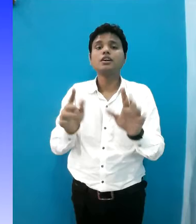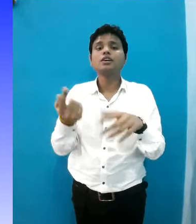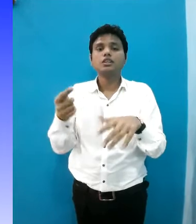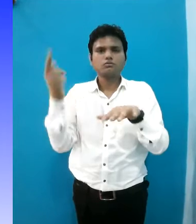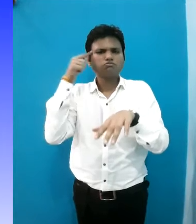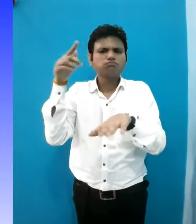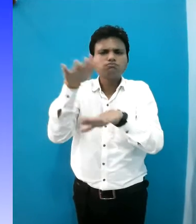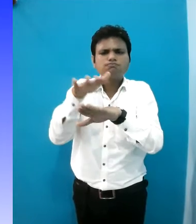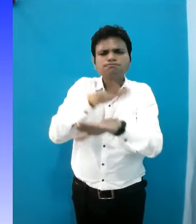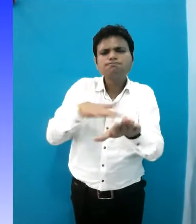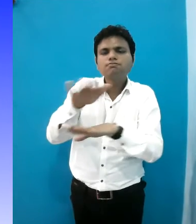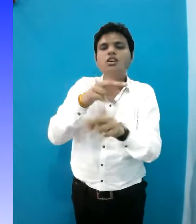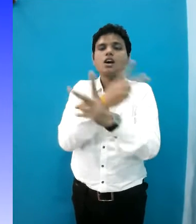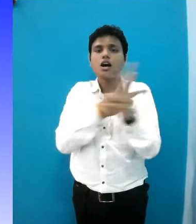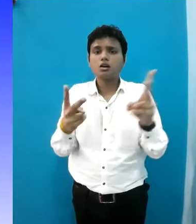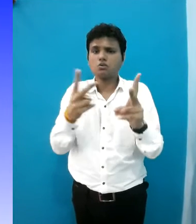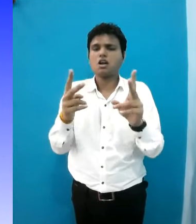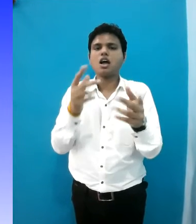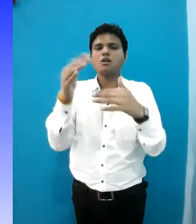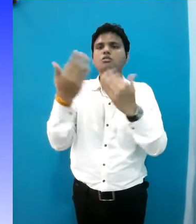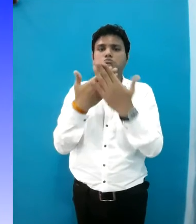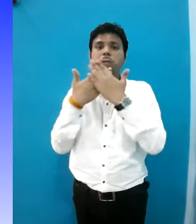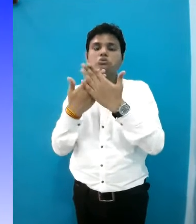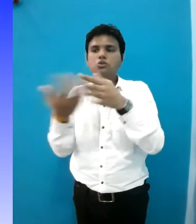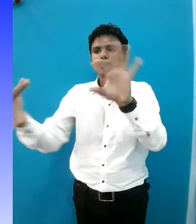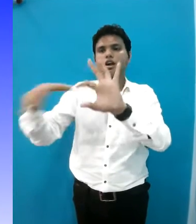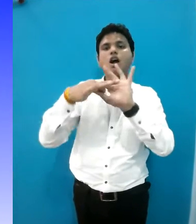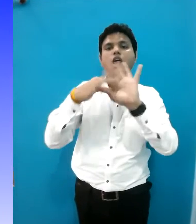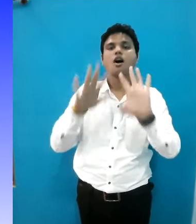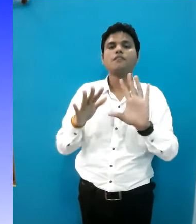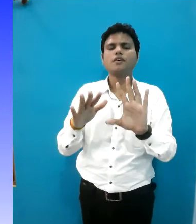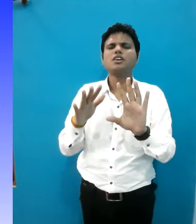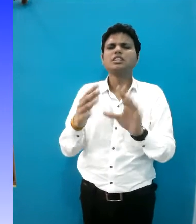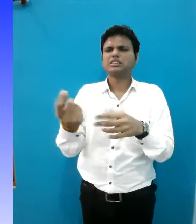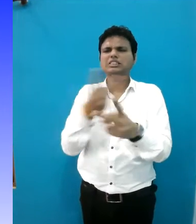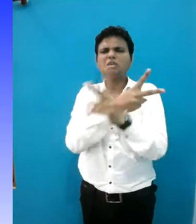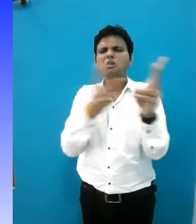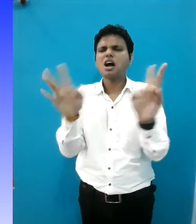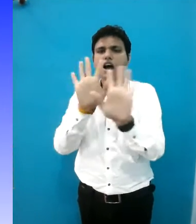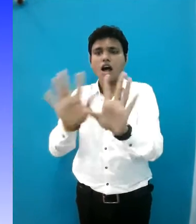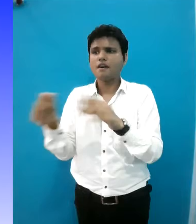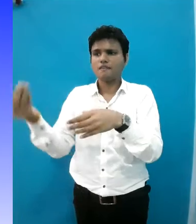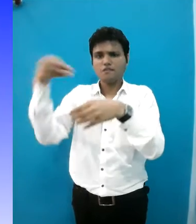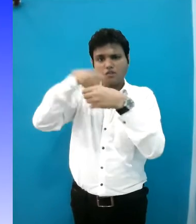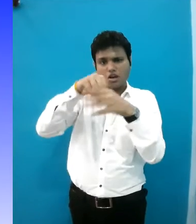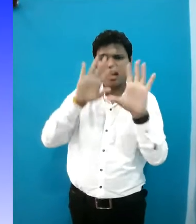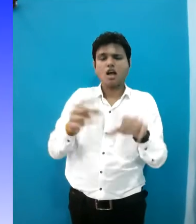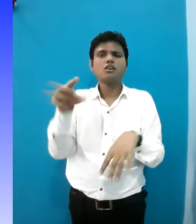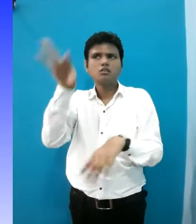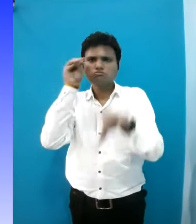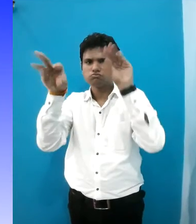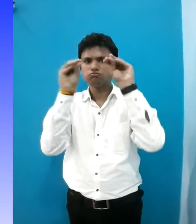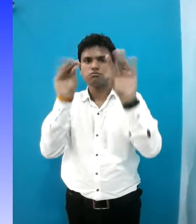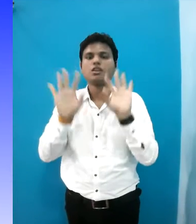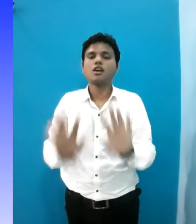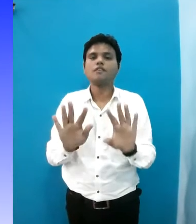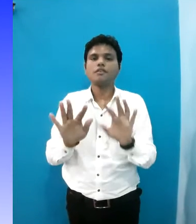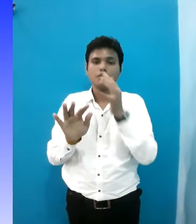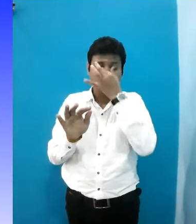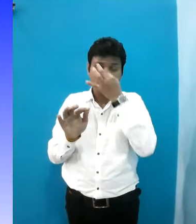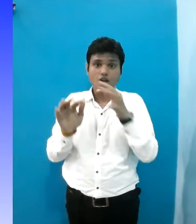design Instructional as well as pedagogical aspects A holistic view of universal design of learning